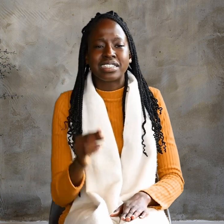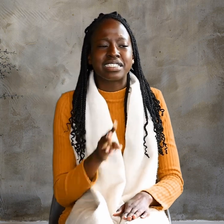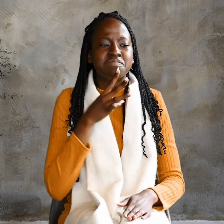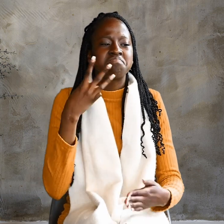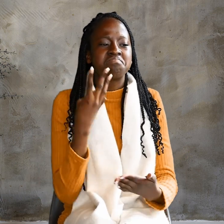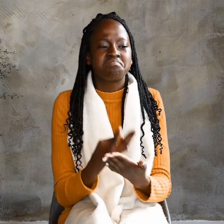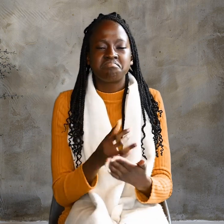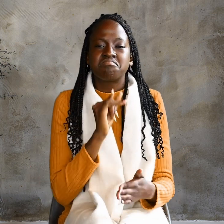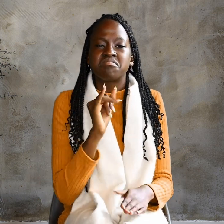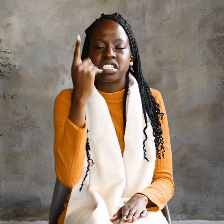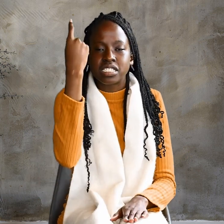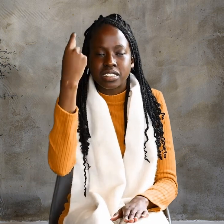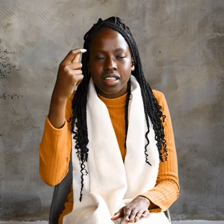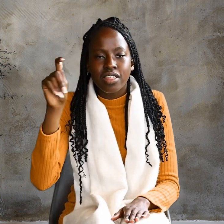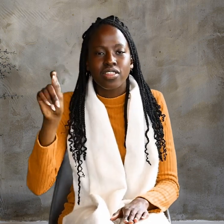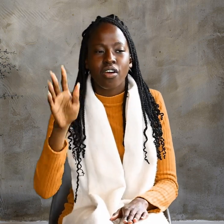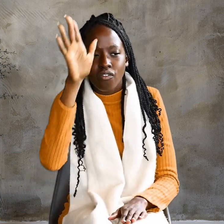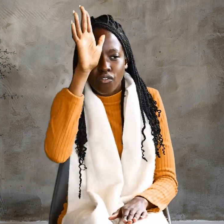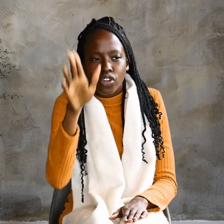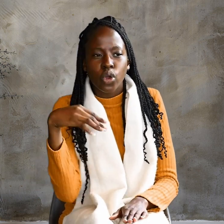is the Father who sent me.